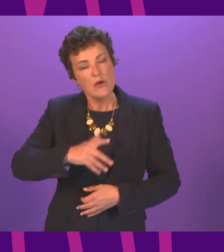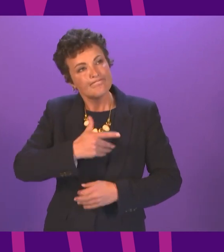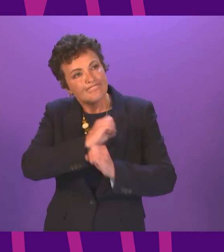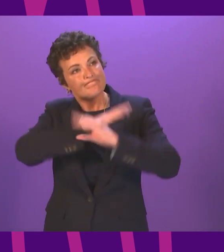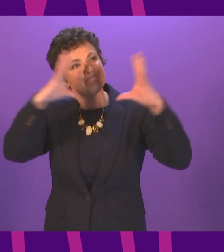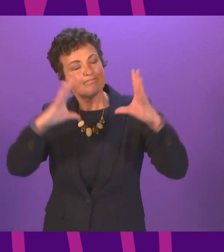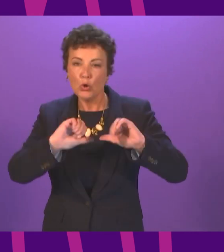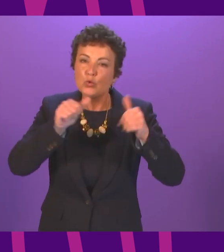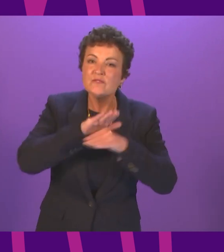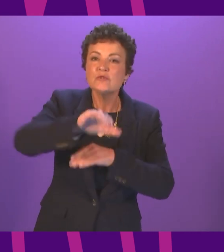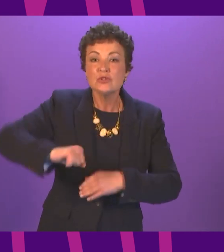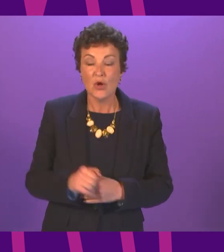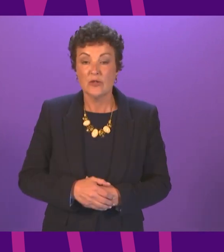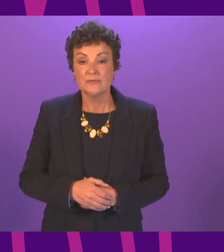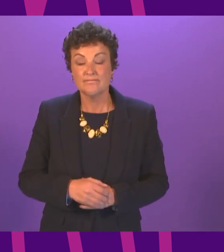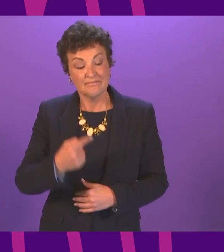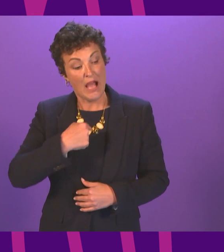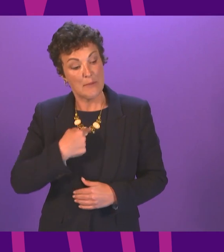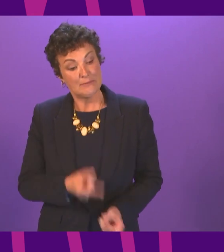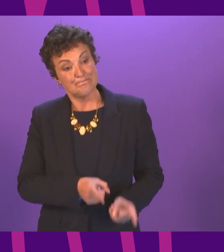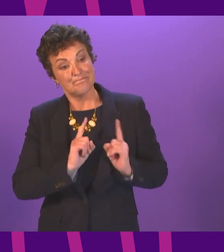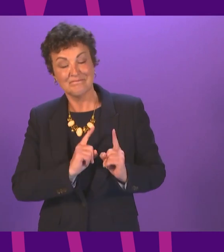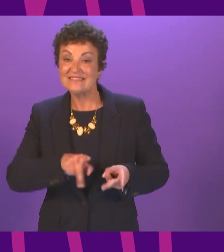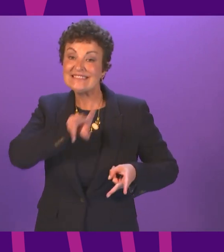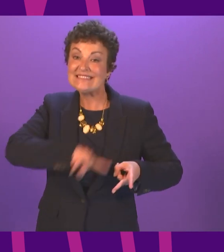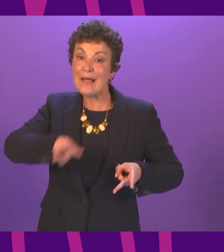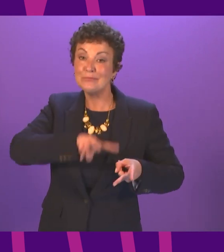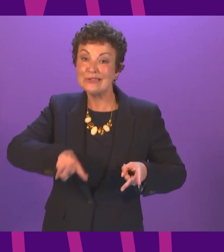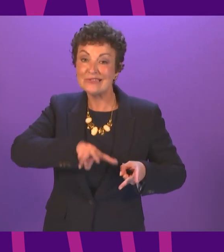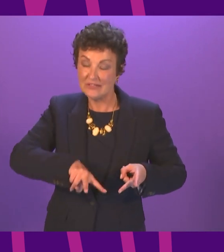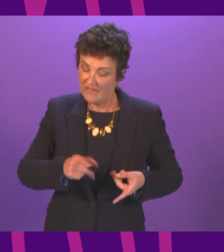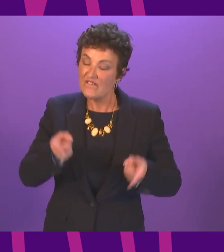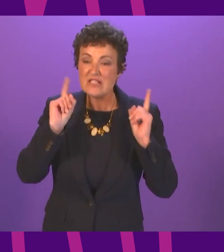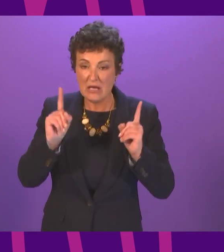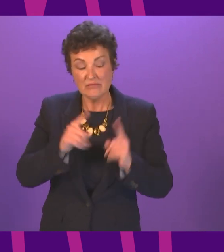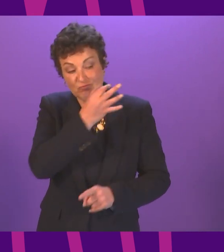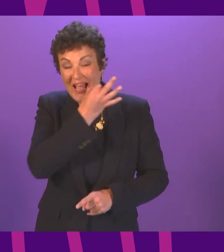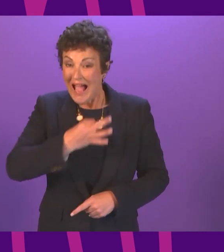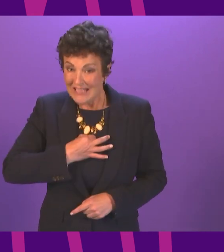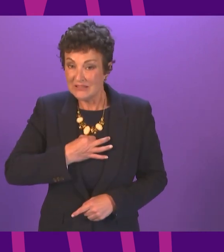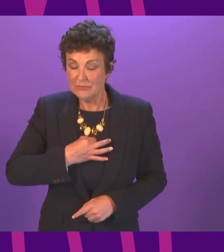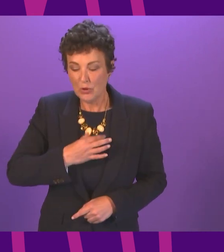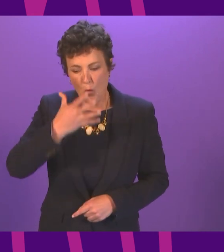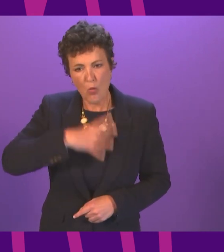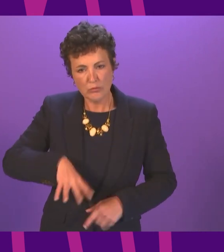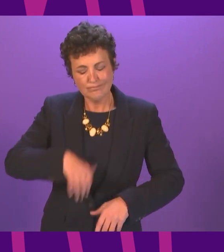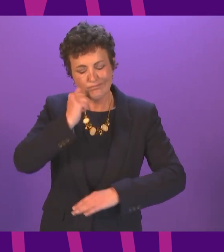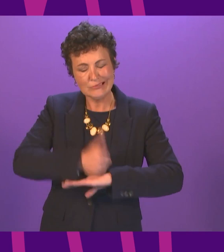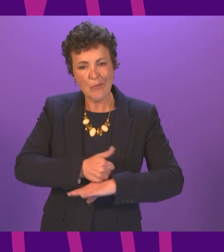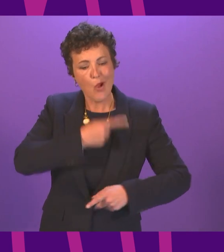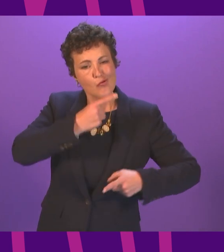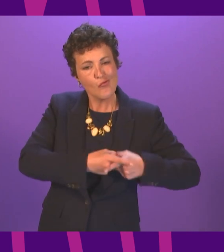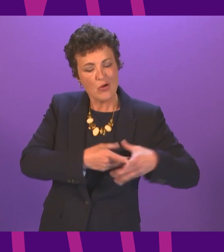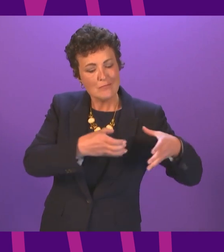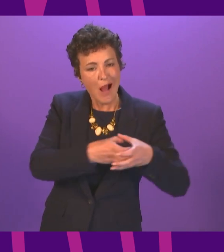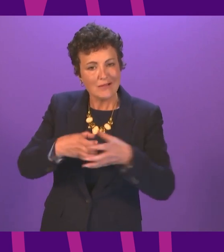In reappointing me as Deputy First Minister last week, the First Minister also asked me to lead the cross-government and cross-parliament work necessary to